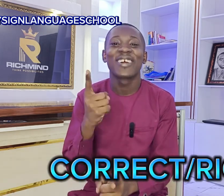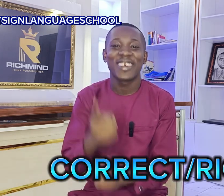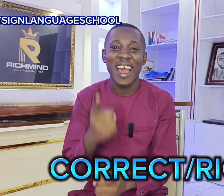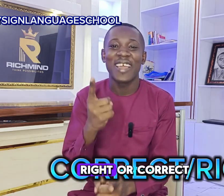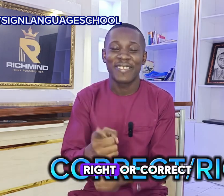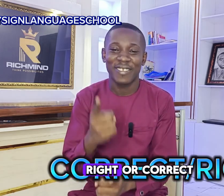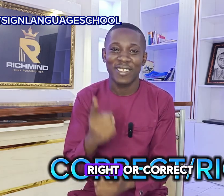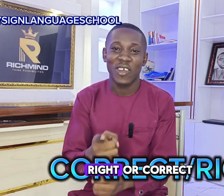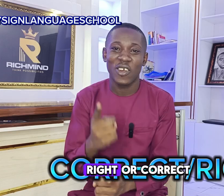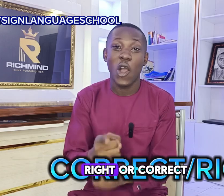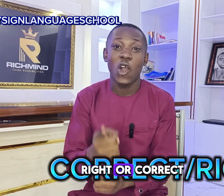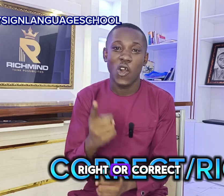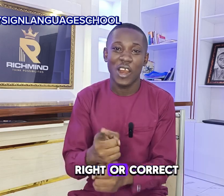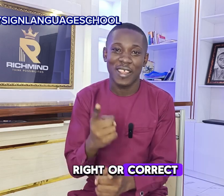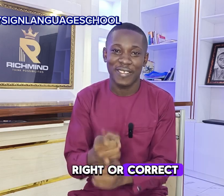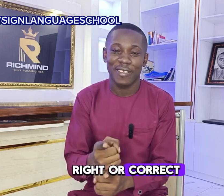right or correct